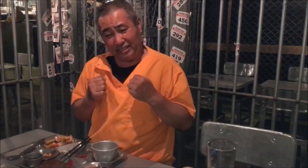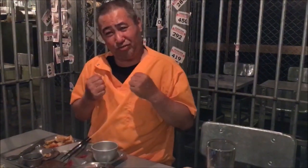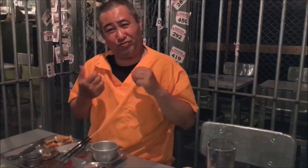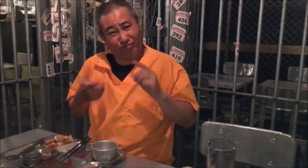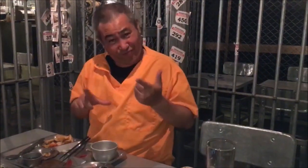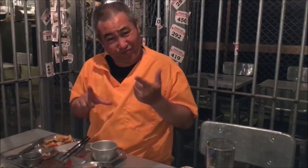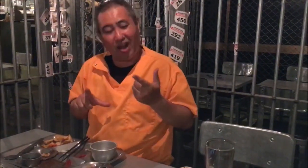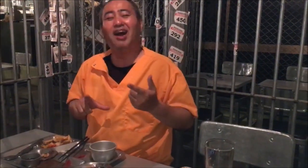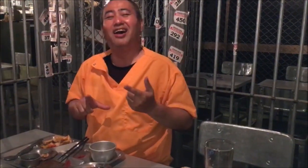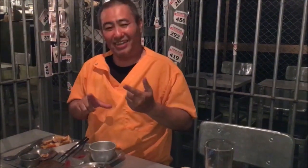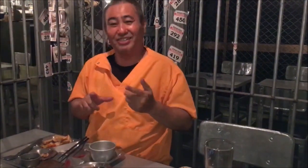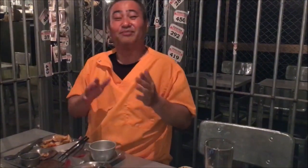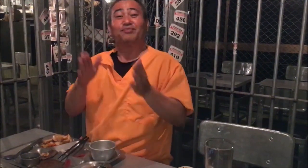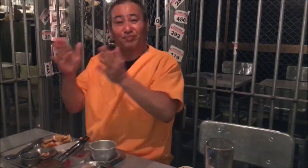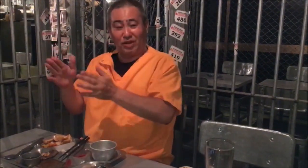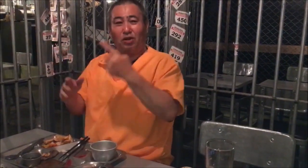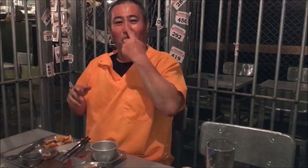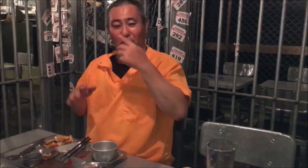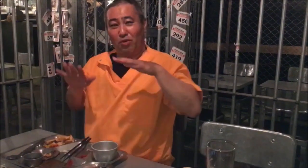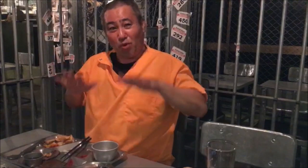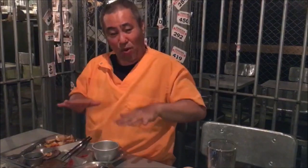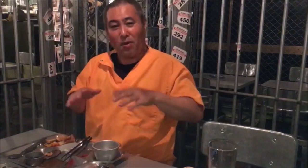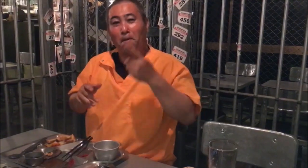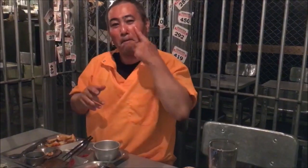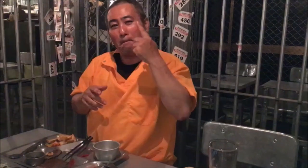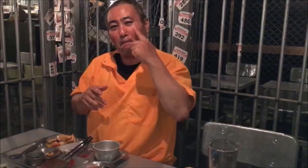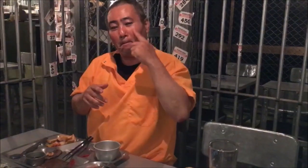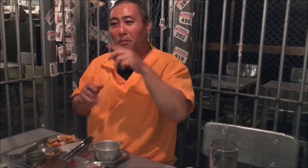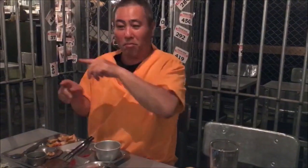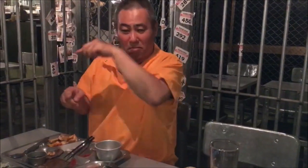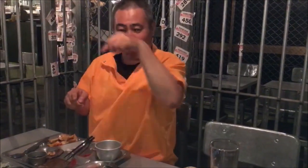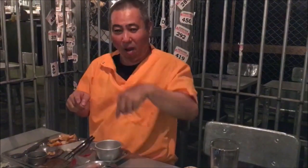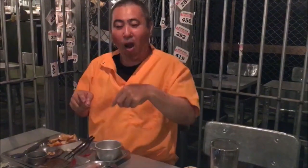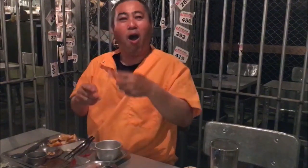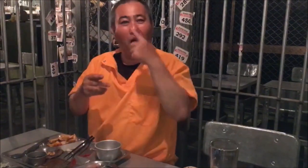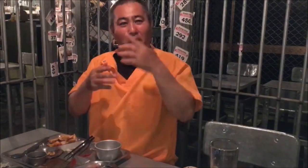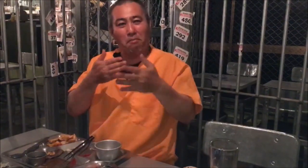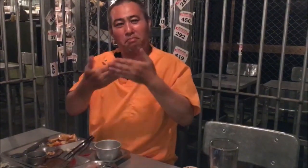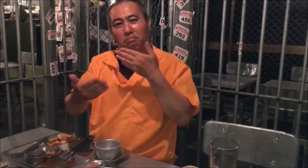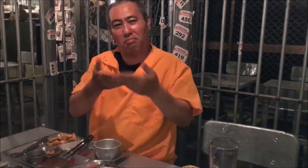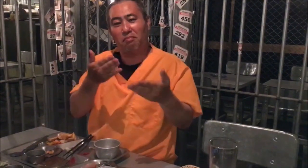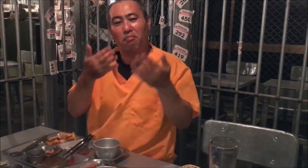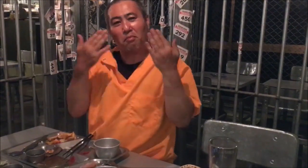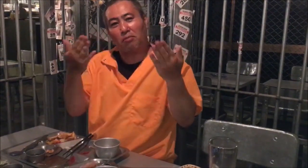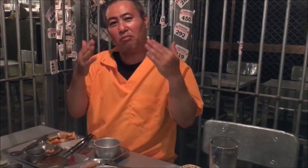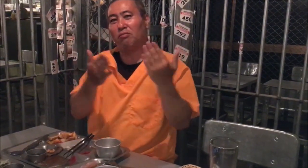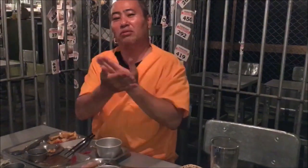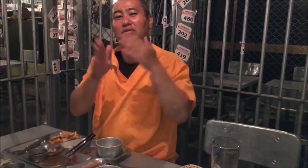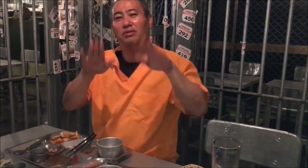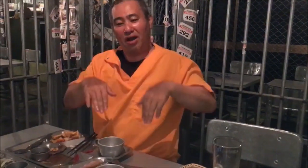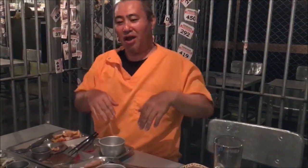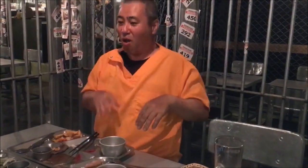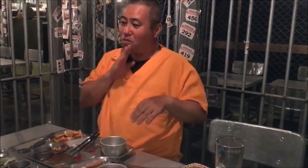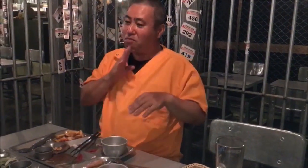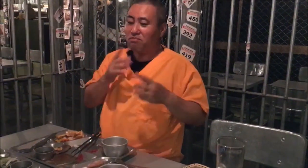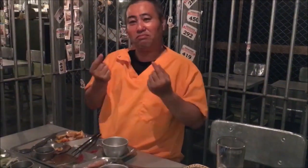I'm just a girl, it's hard to find a man's lift. I'll still be satisfied because I'm crazy,